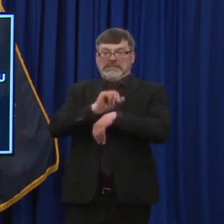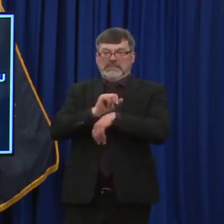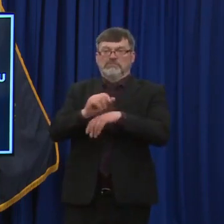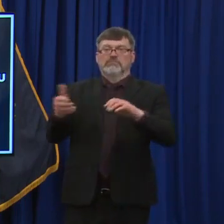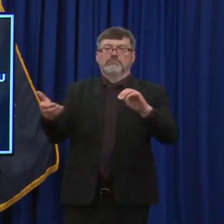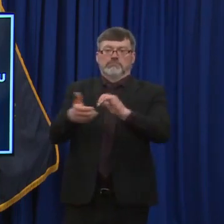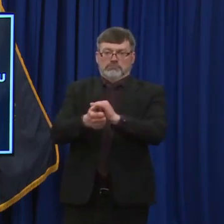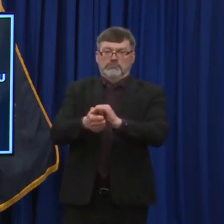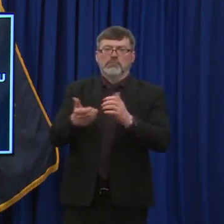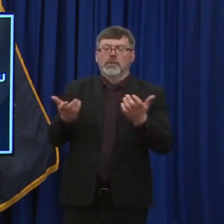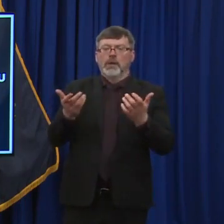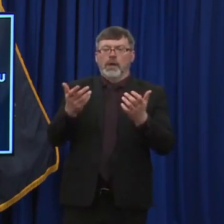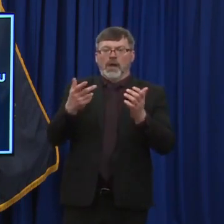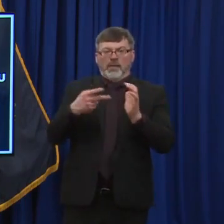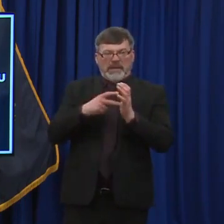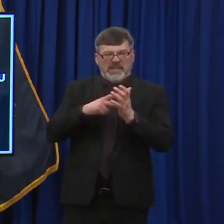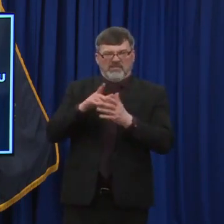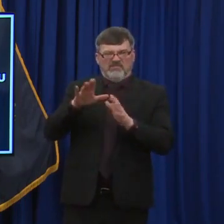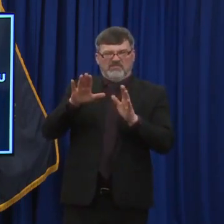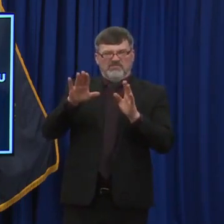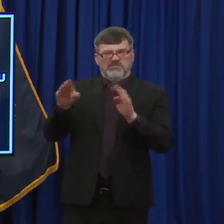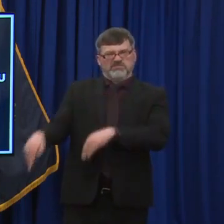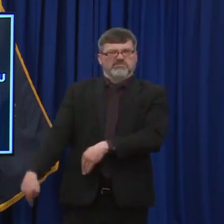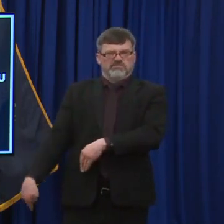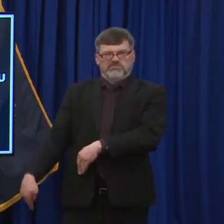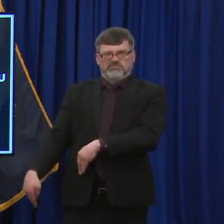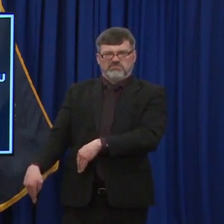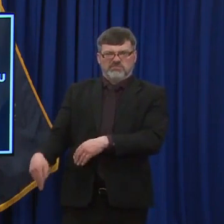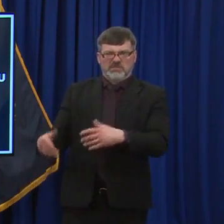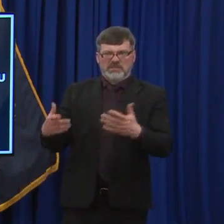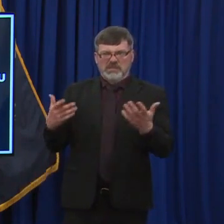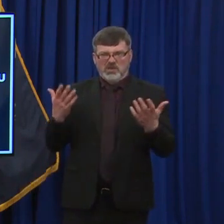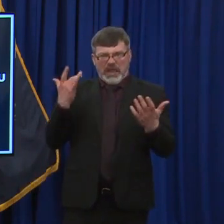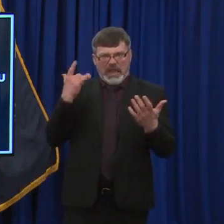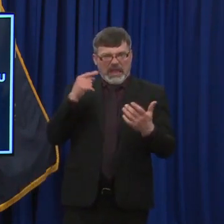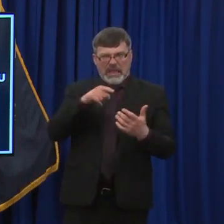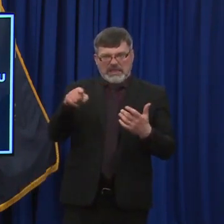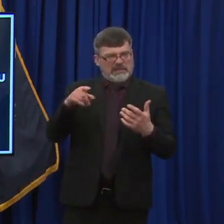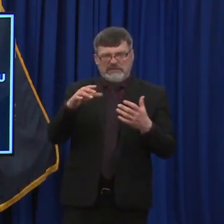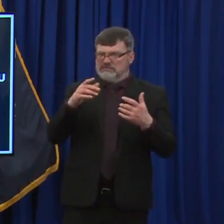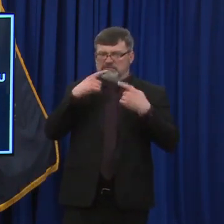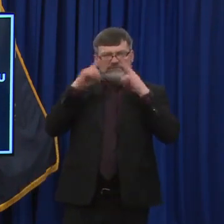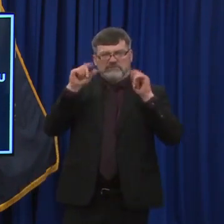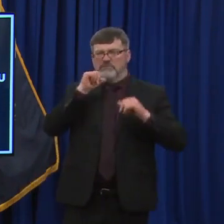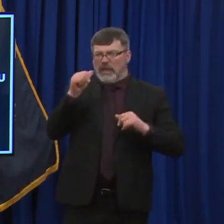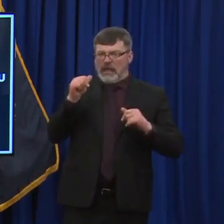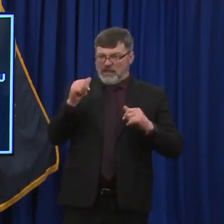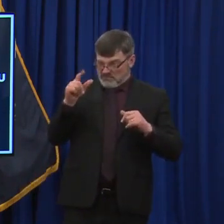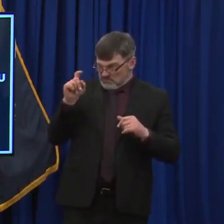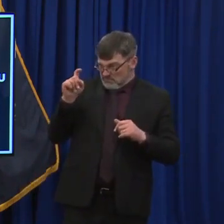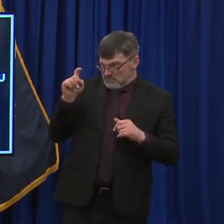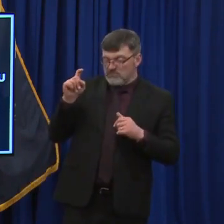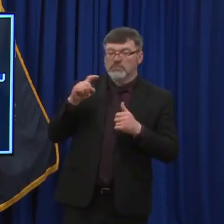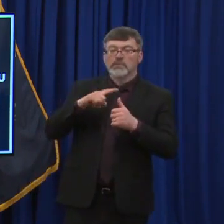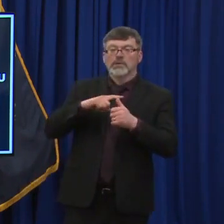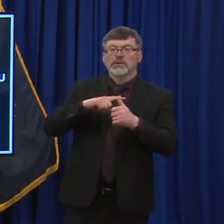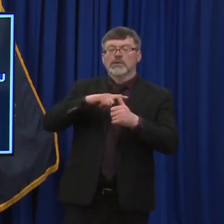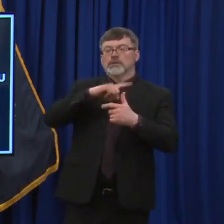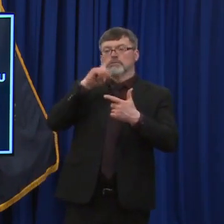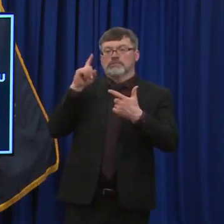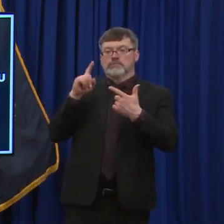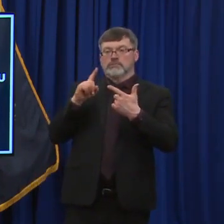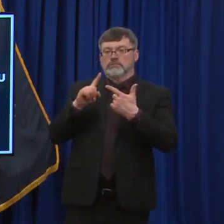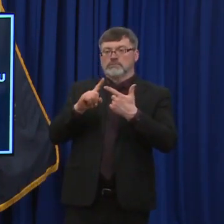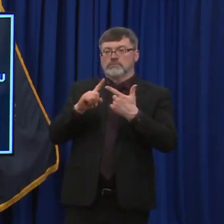impact the effectiveness of both of our vital higher education enterprises. Now, I guess my question would